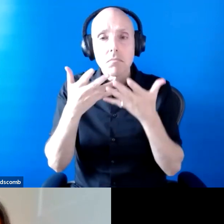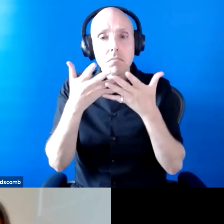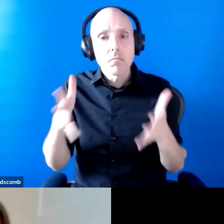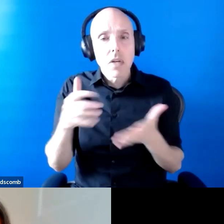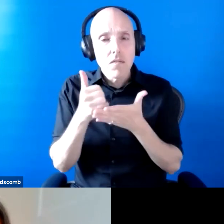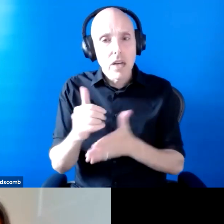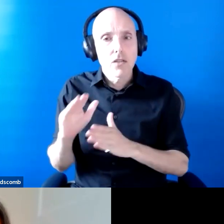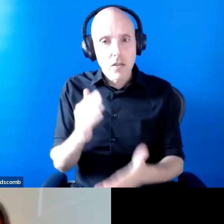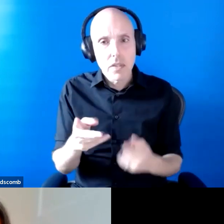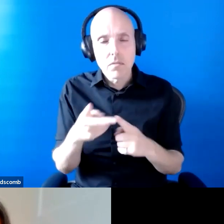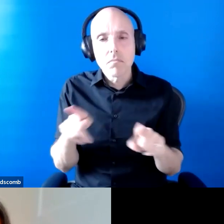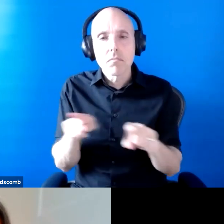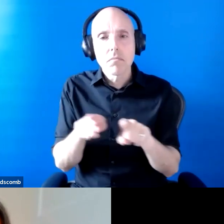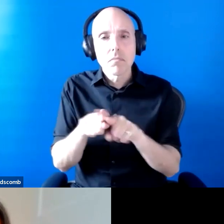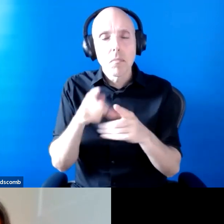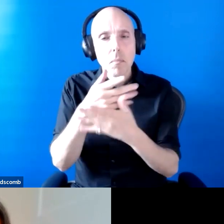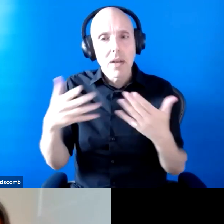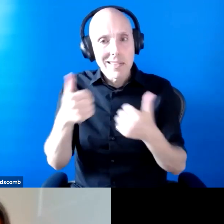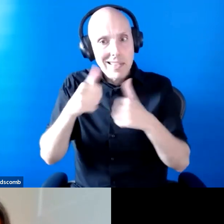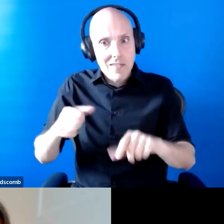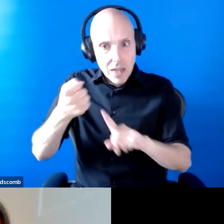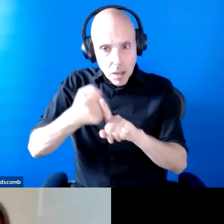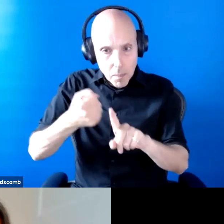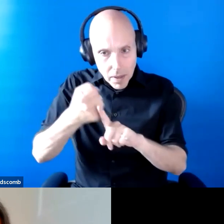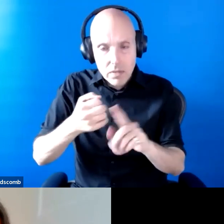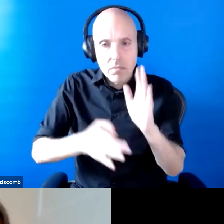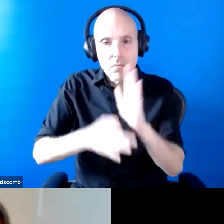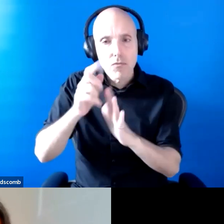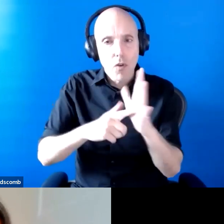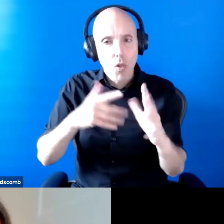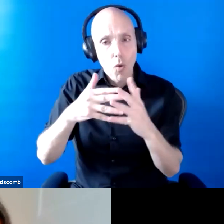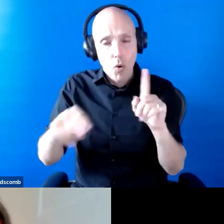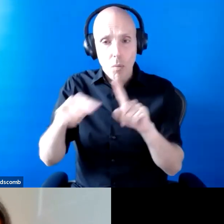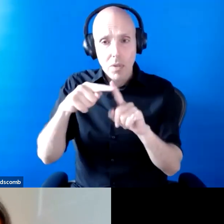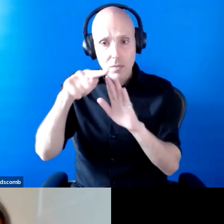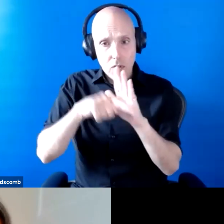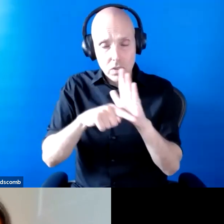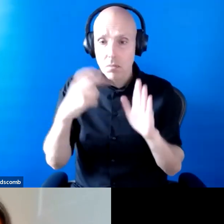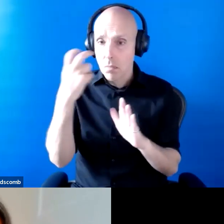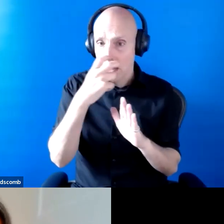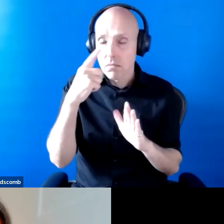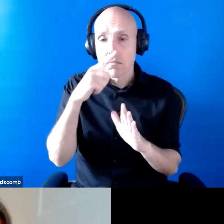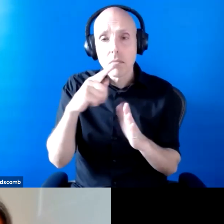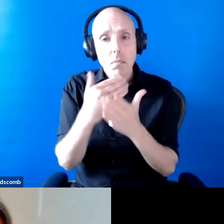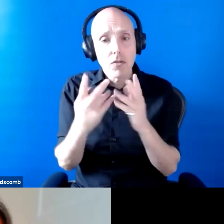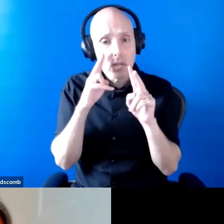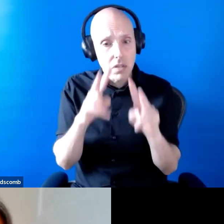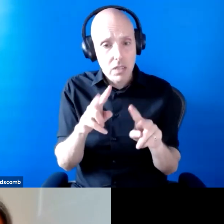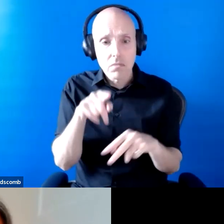campaigns to improve laws and policies for blinds and partially sighted people. Fazile started working for disability rights UK in